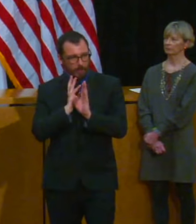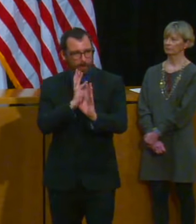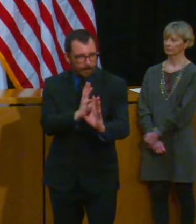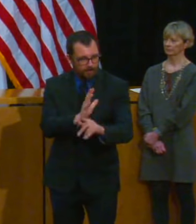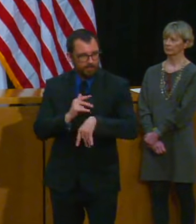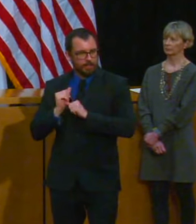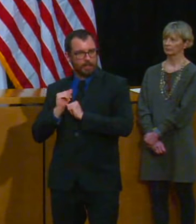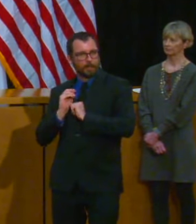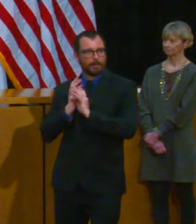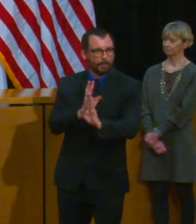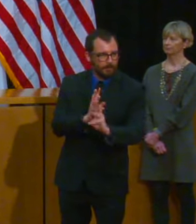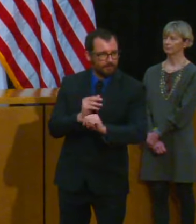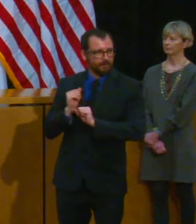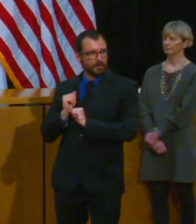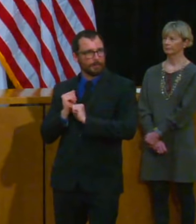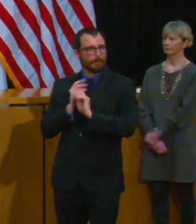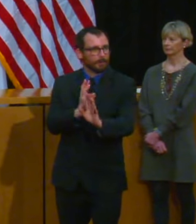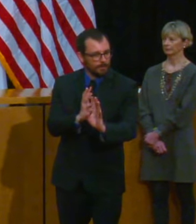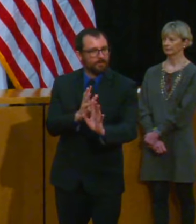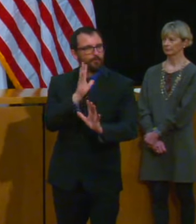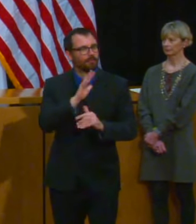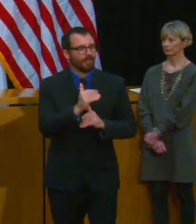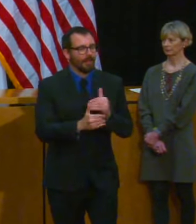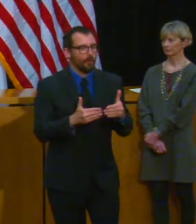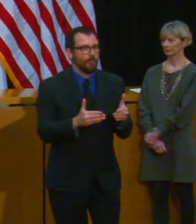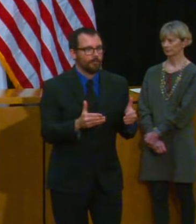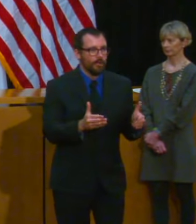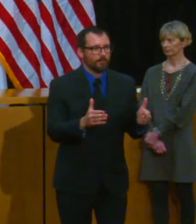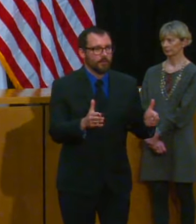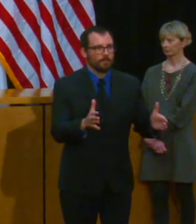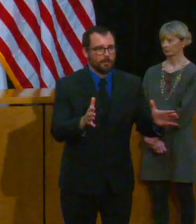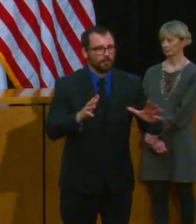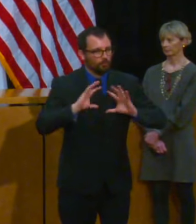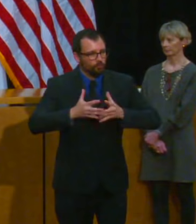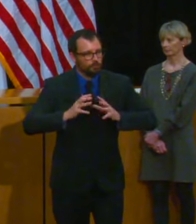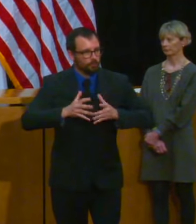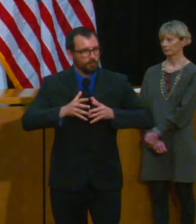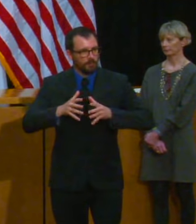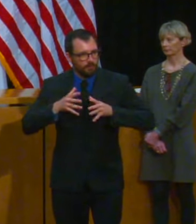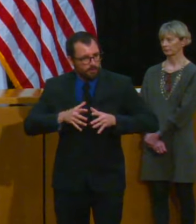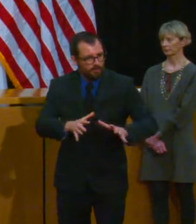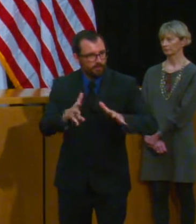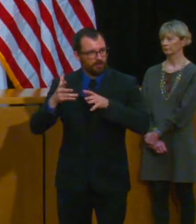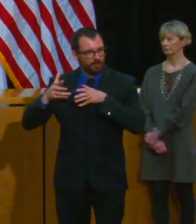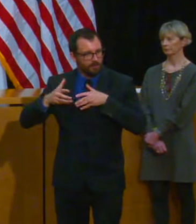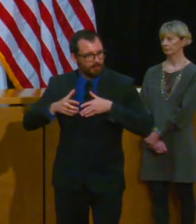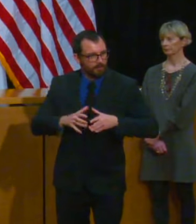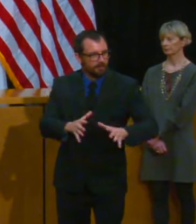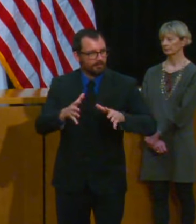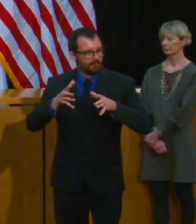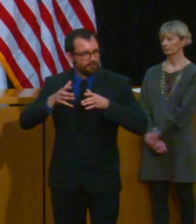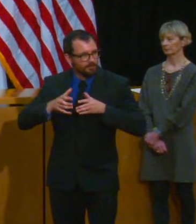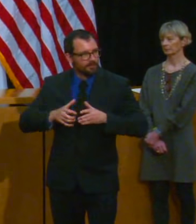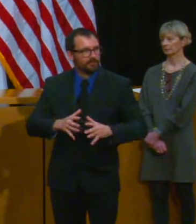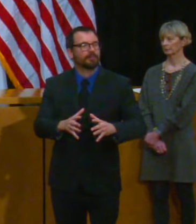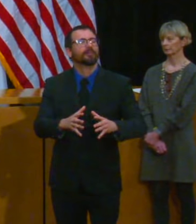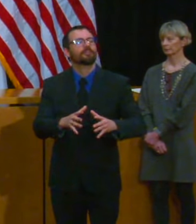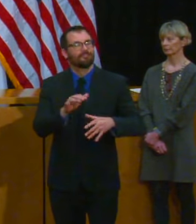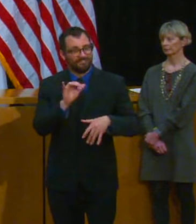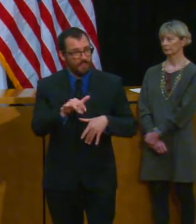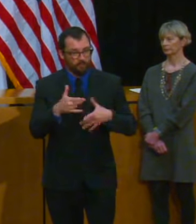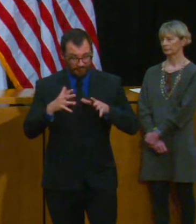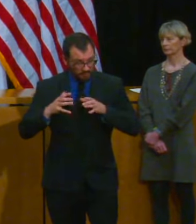a phased opening we would obviously want to see if we can figure out some way to ensure that the childcare community is